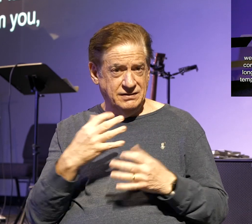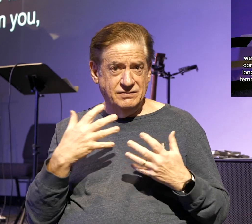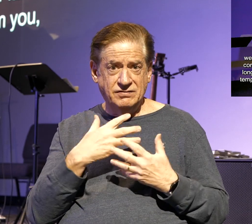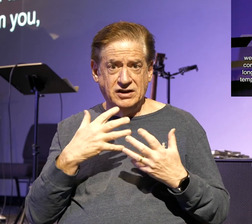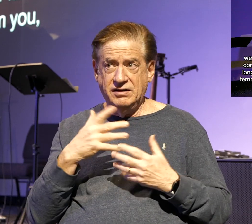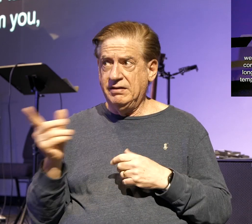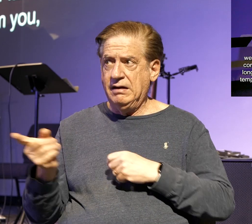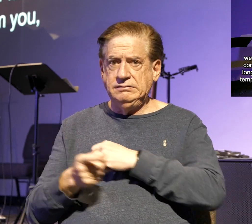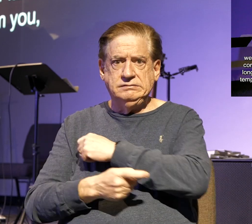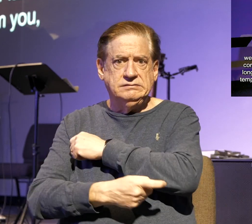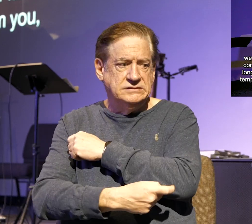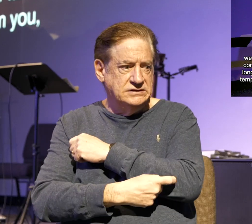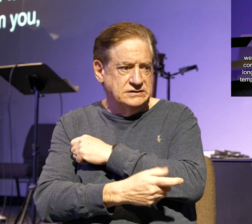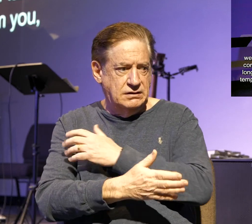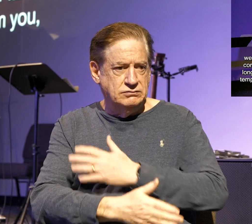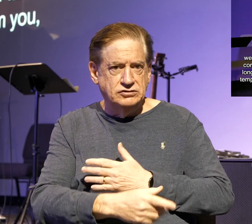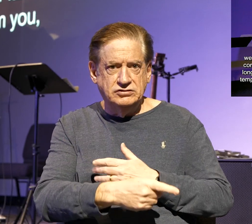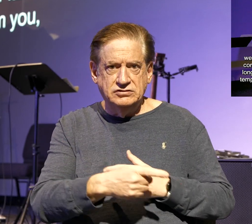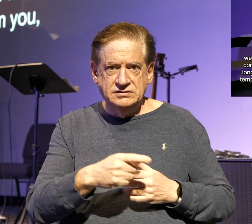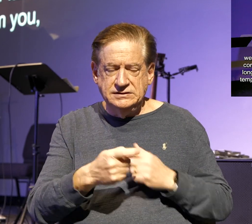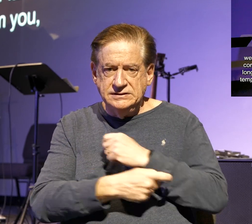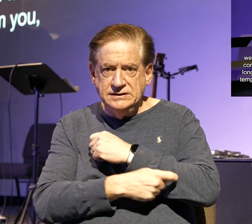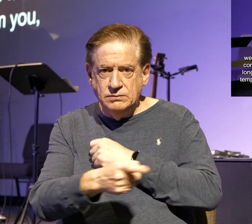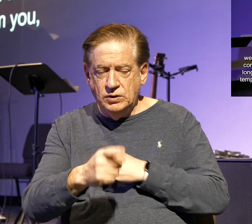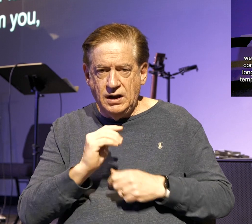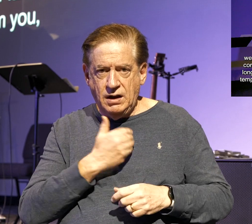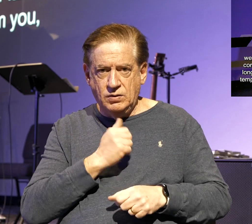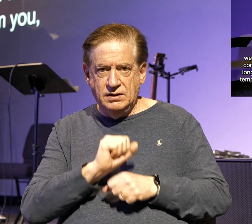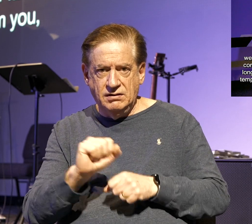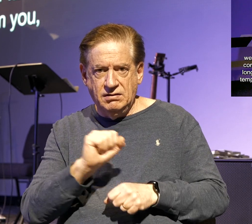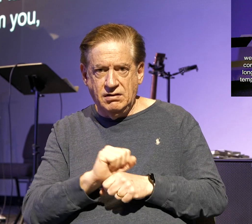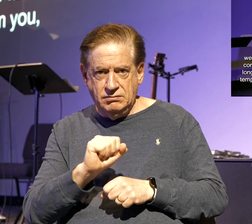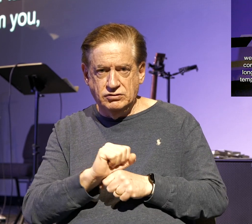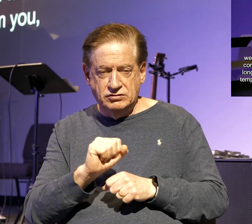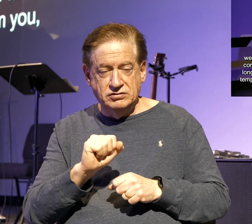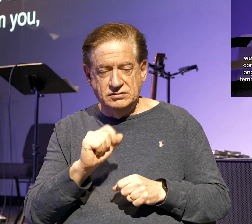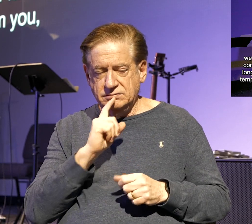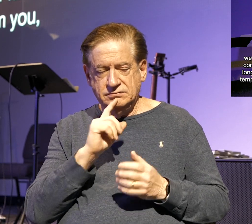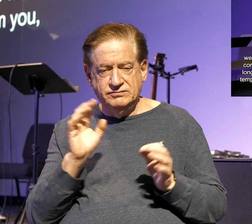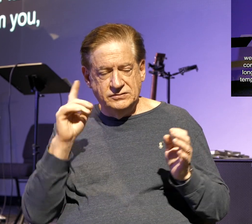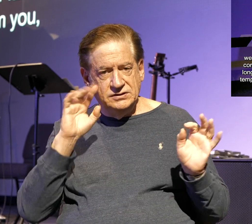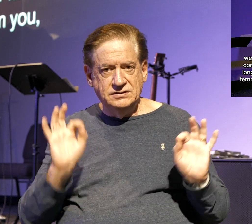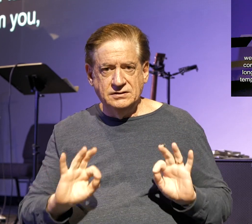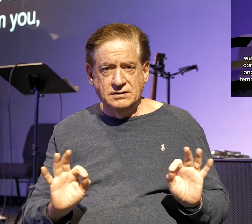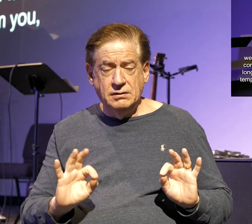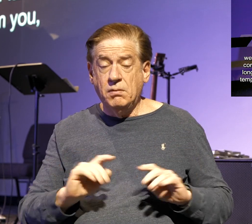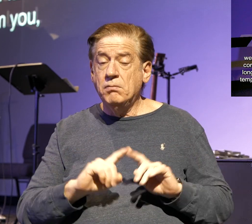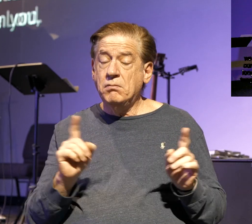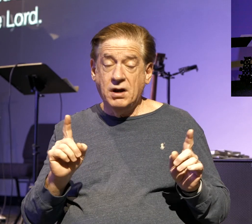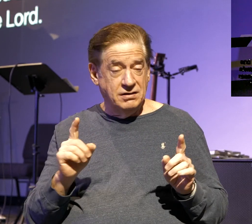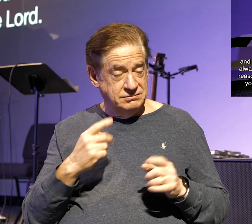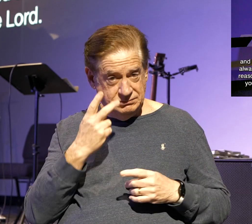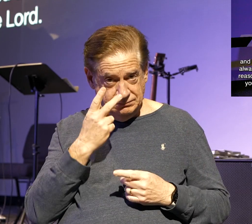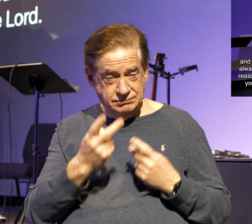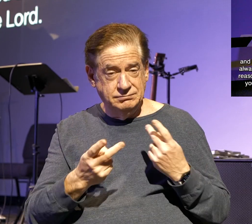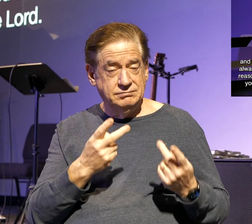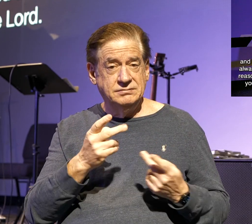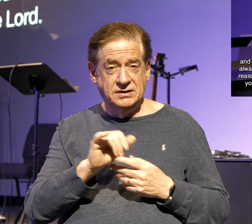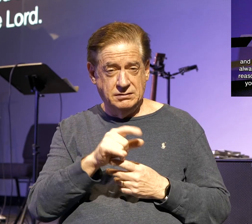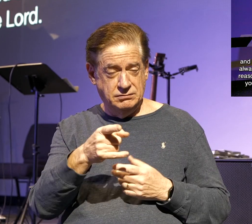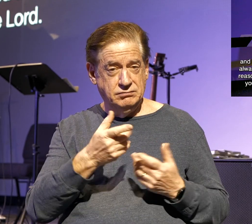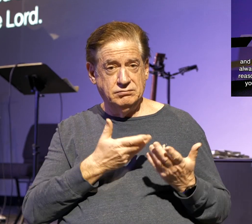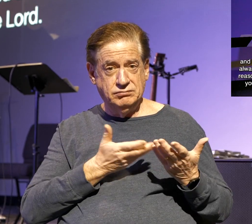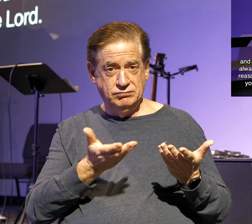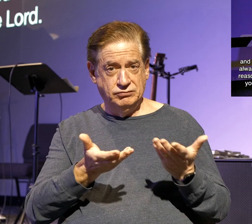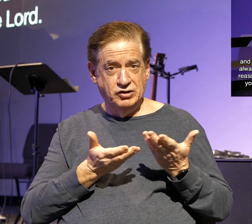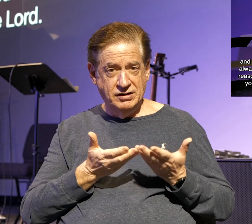tempter had tempted you and our labor would be in vain. But now that Timothy has come to us from you and has brought us